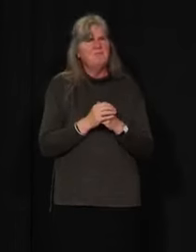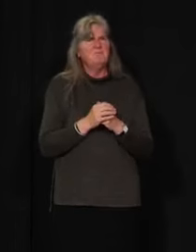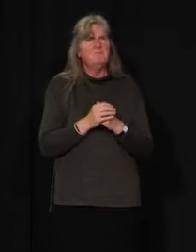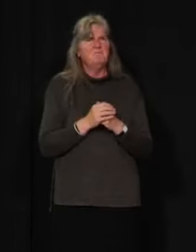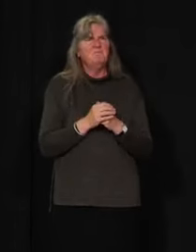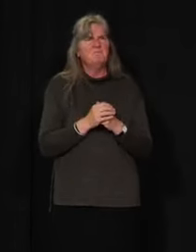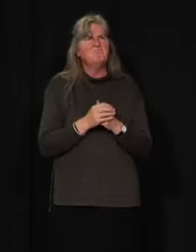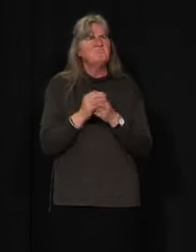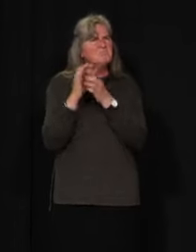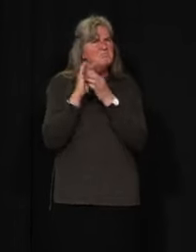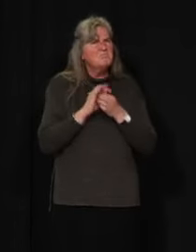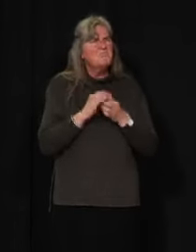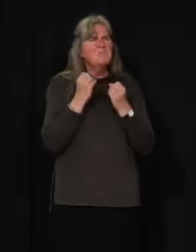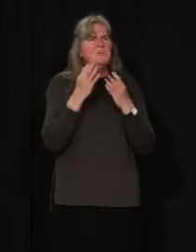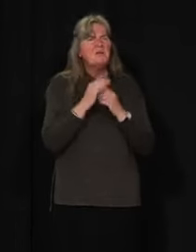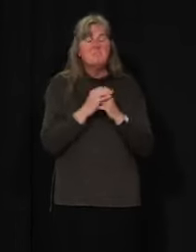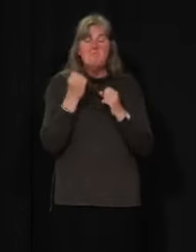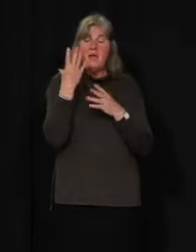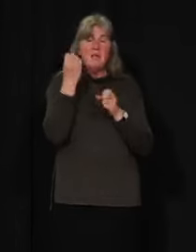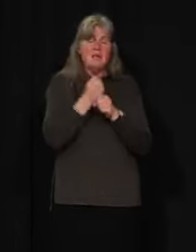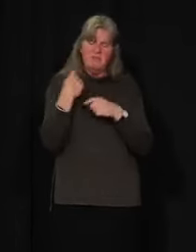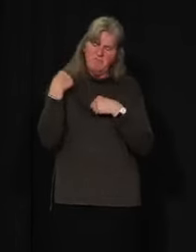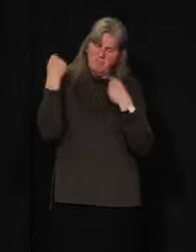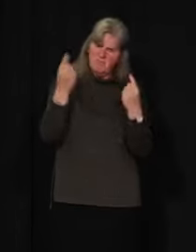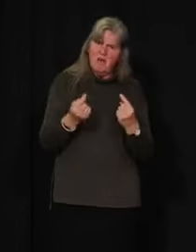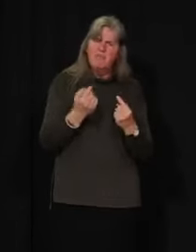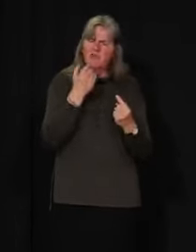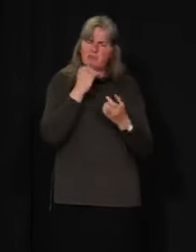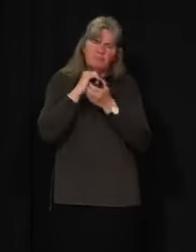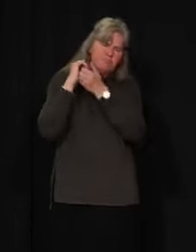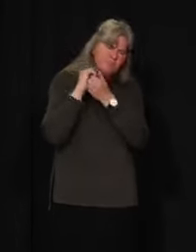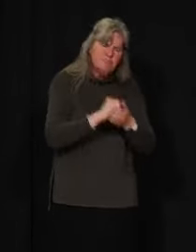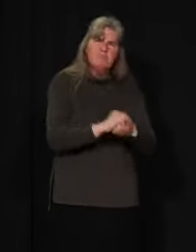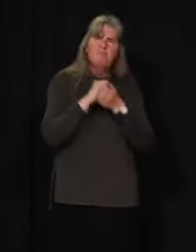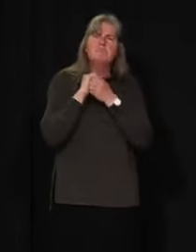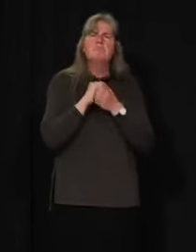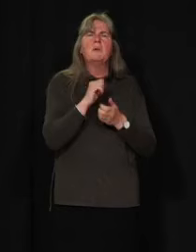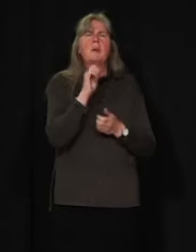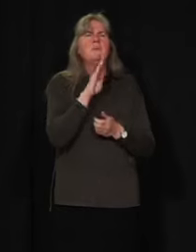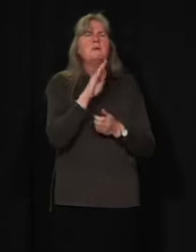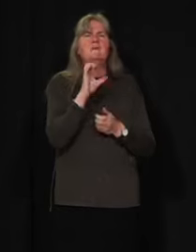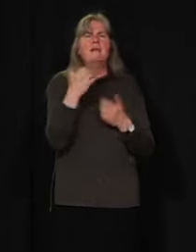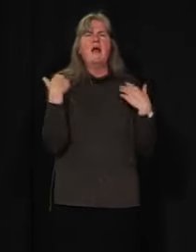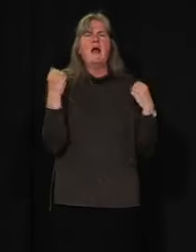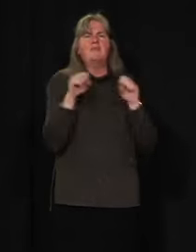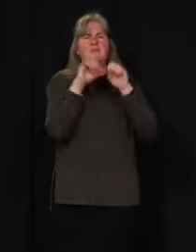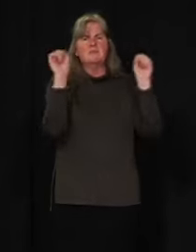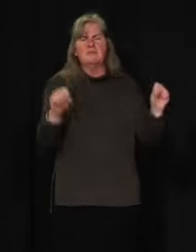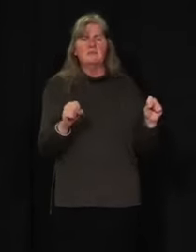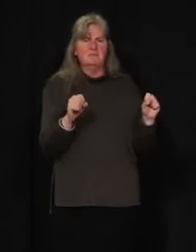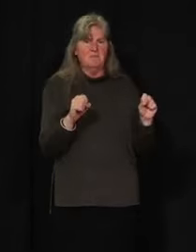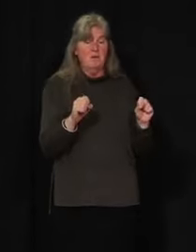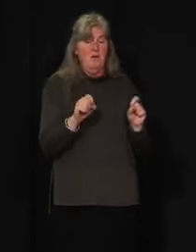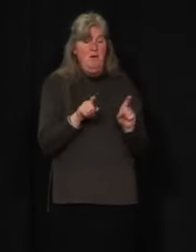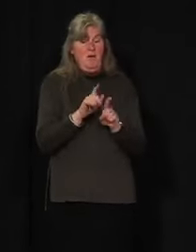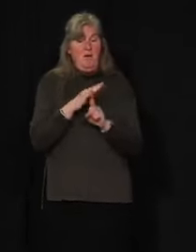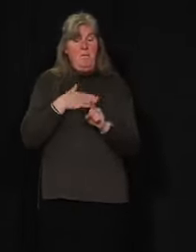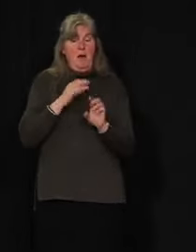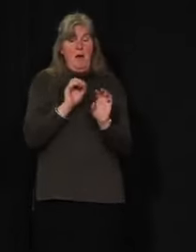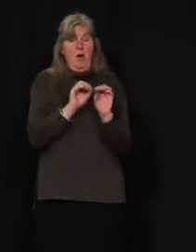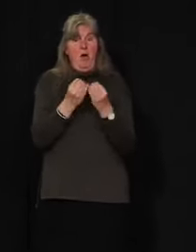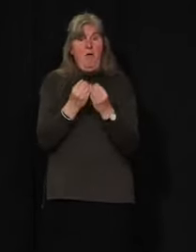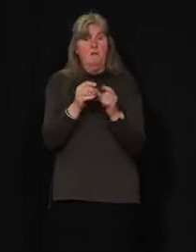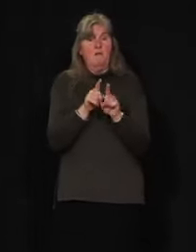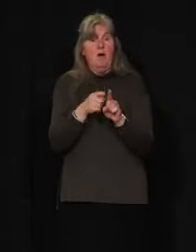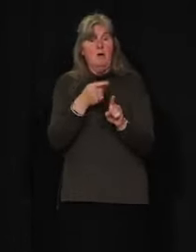health partnership. For many years, we've had a close relationship with BC's health care system, and in particular, my office has a strong